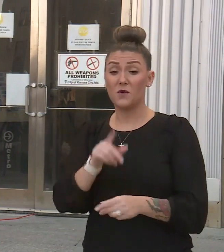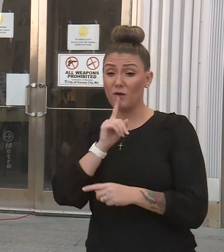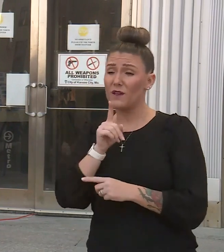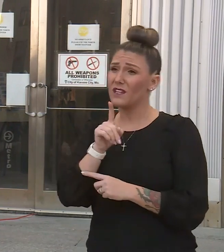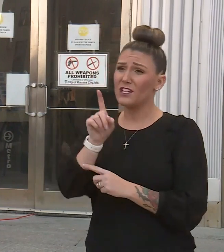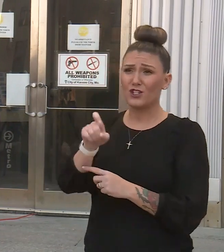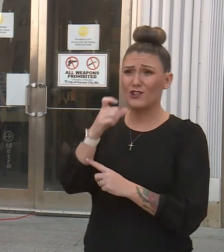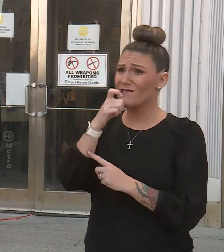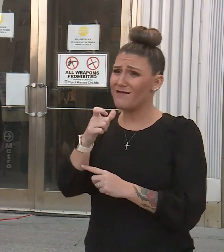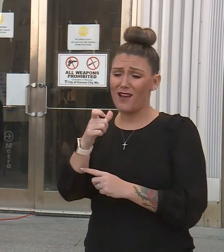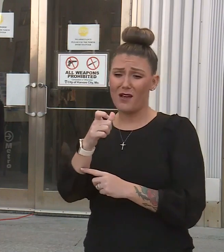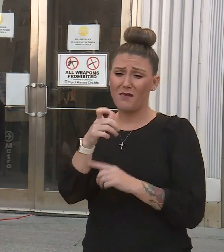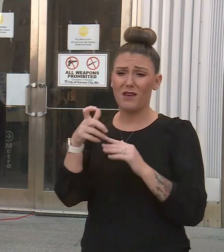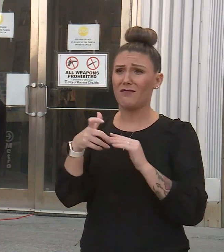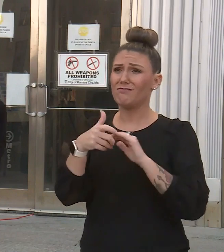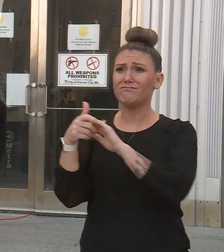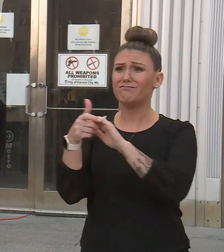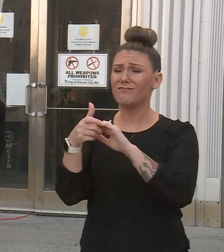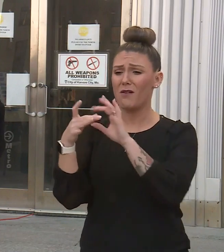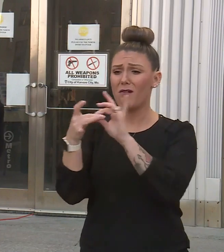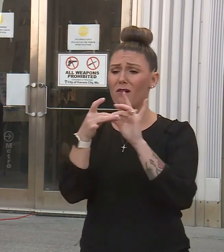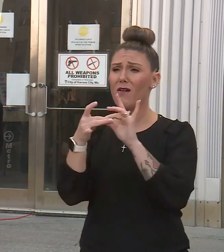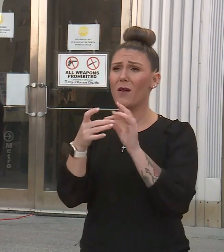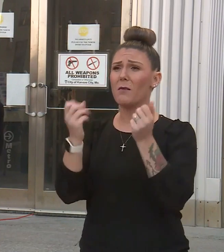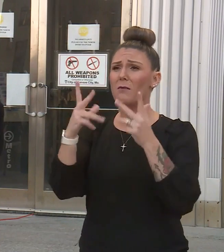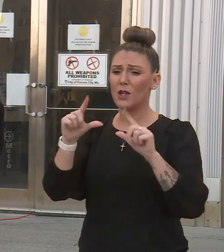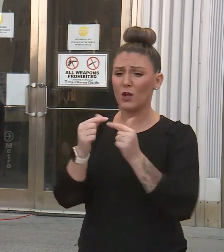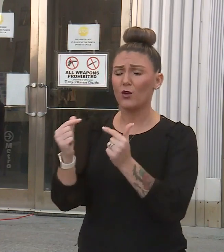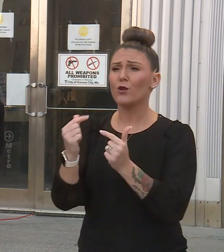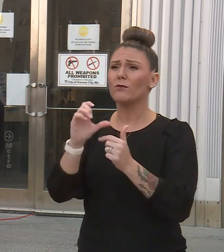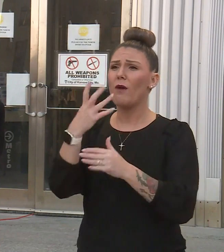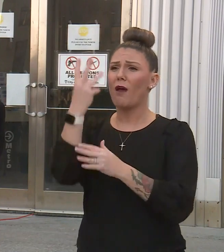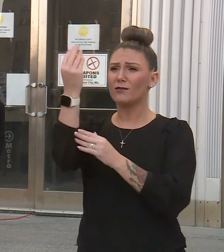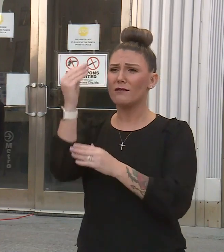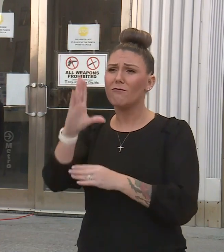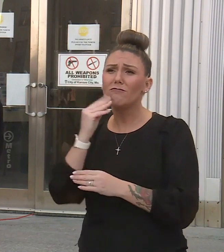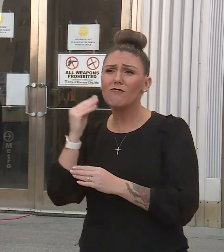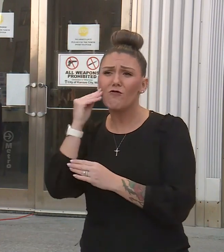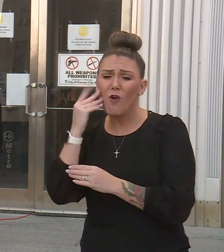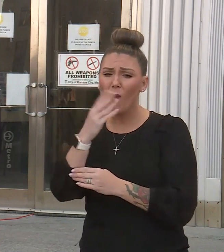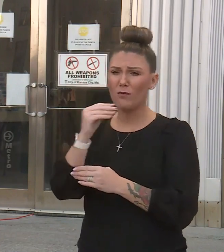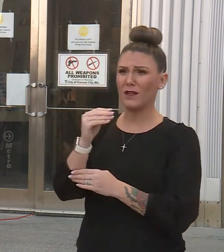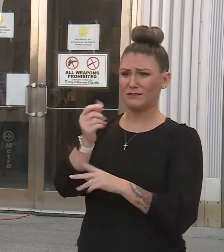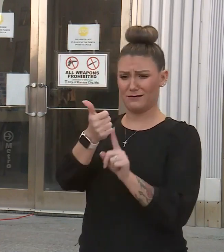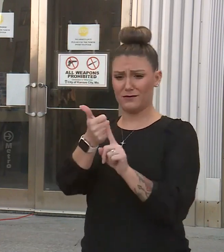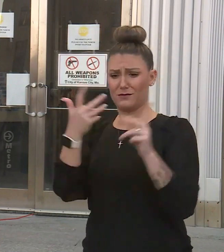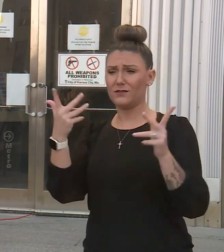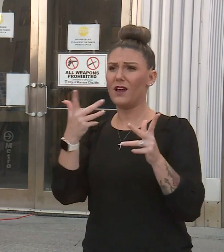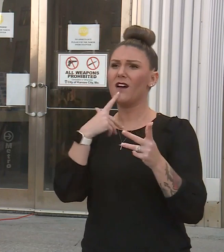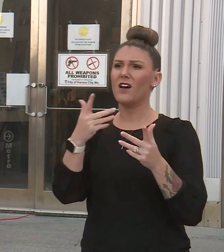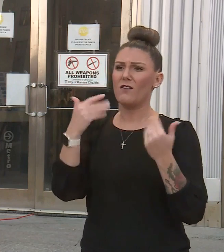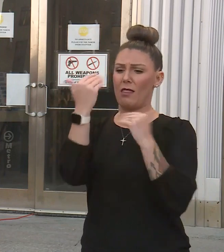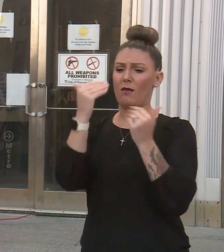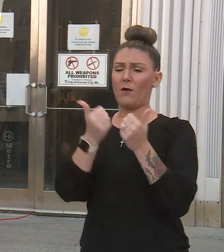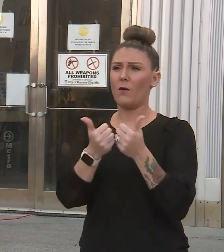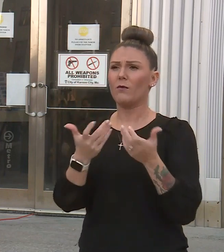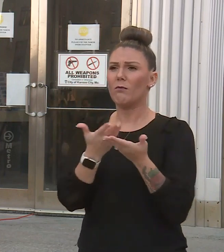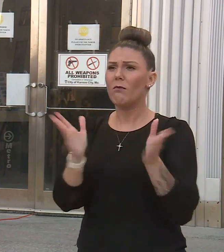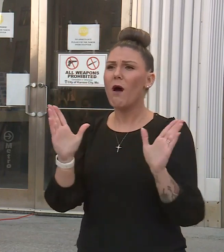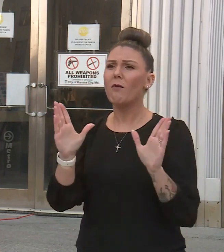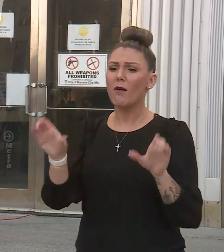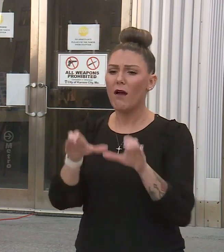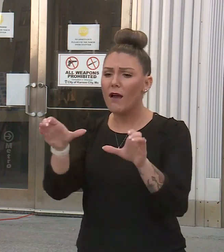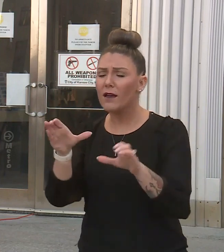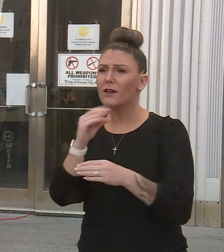not be associated with many groups outside of your home yourself. That's why we're seeing a limit on public activities. That's why we're seeing some of the